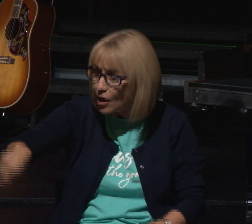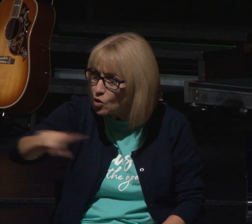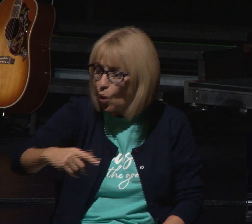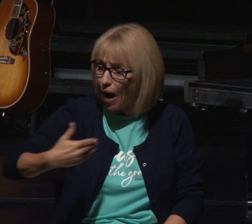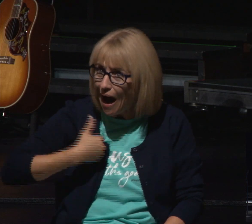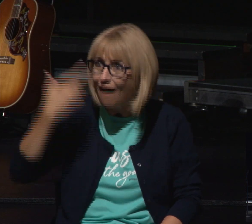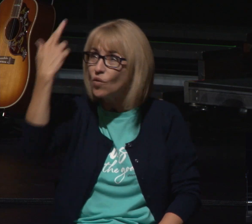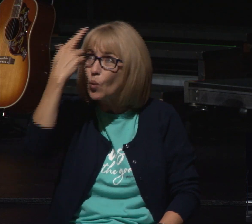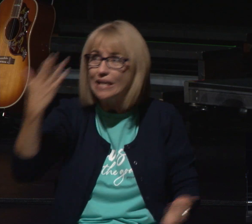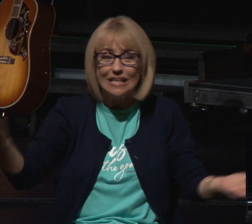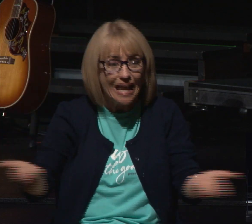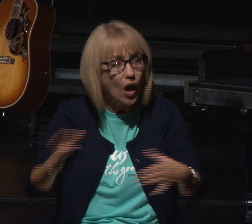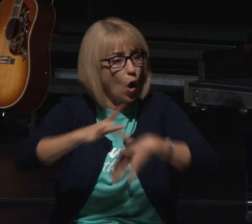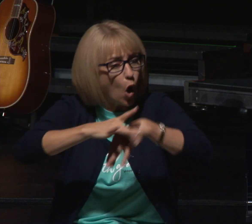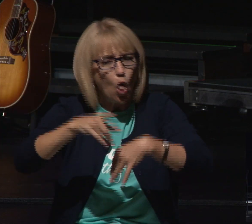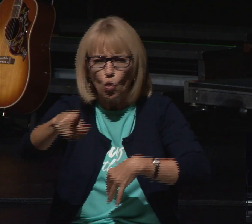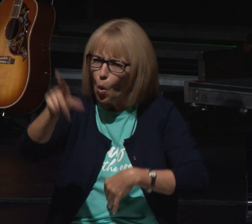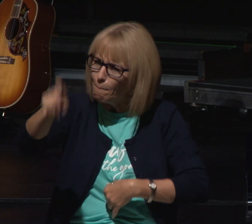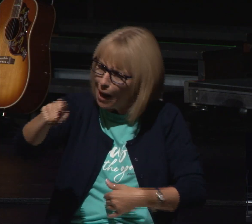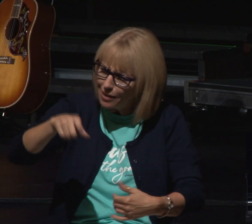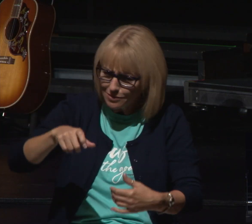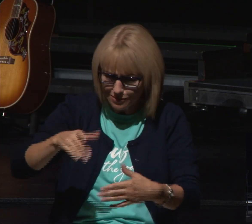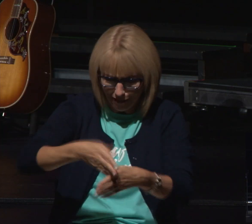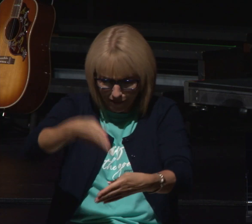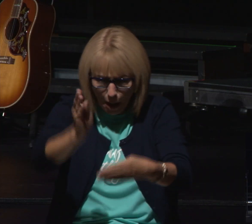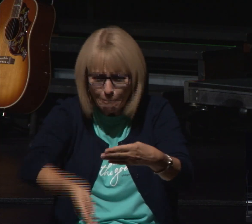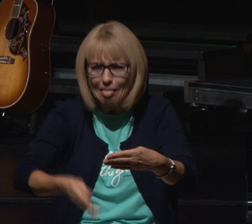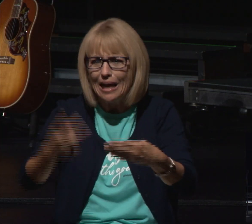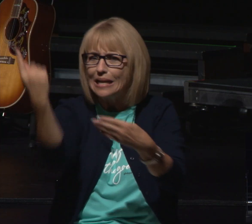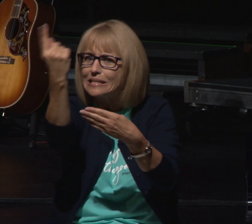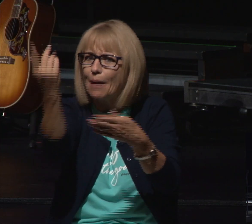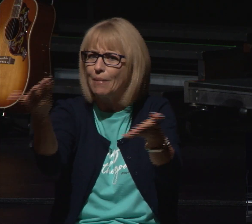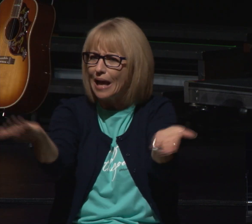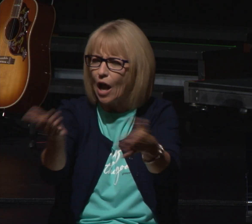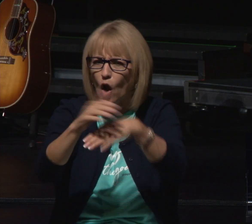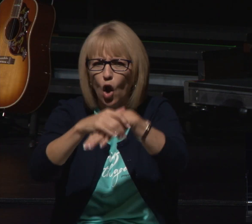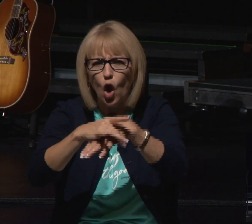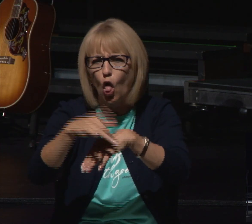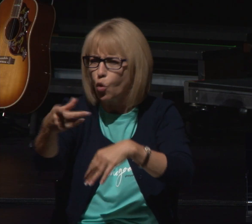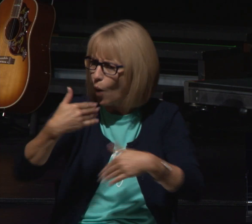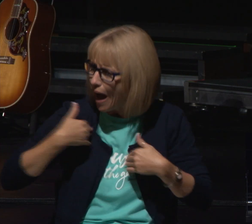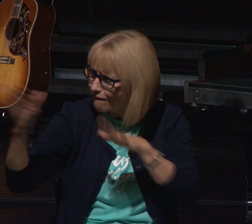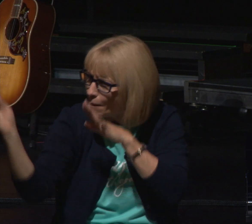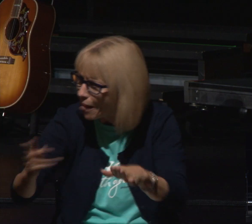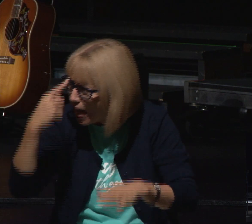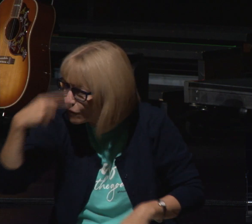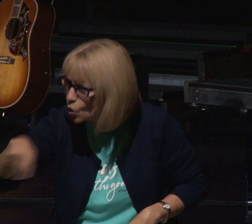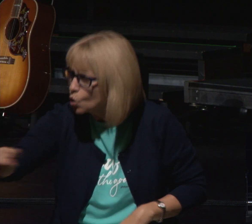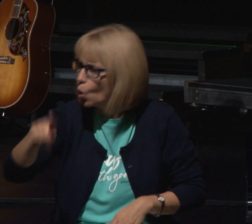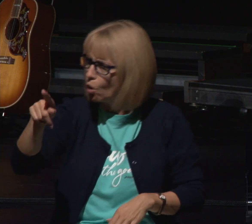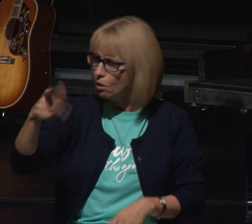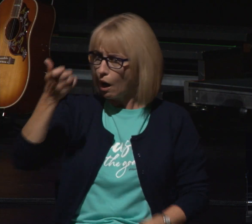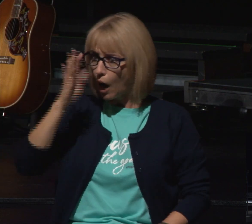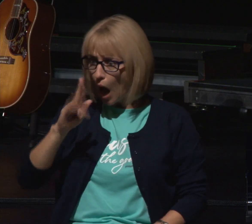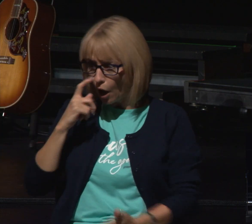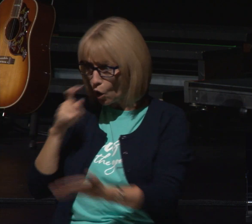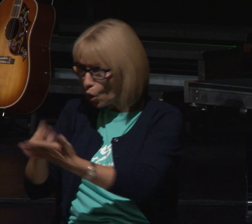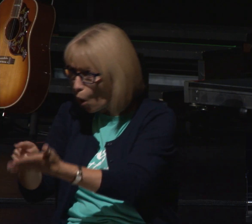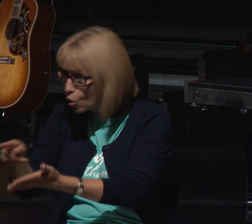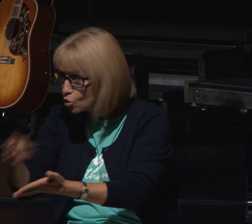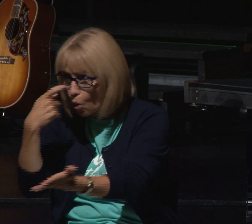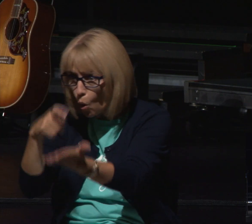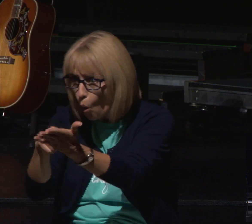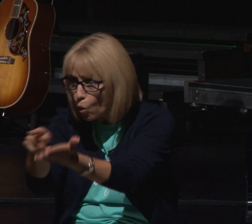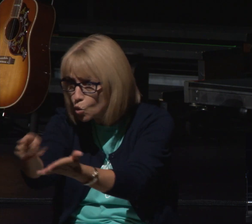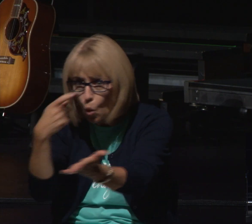works that you're to accomplish there's things that you're to do god has put it in front of you he notices you there's a reason for your life